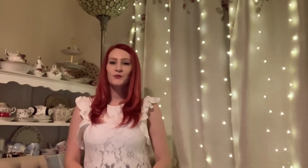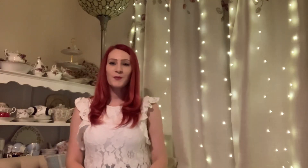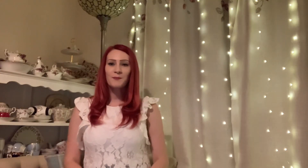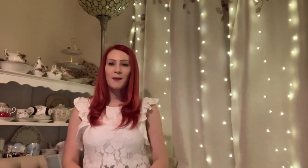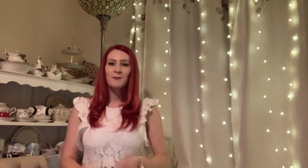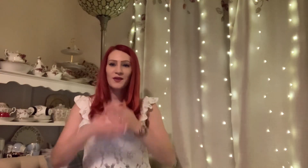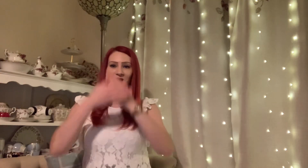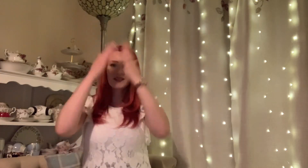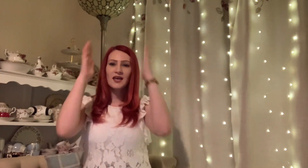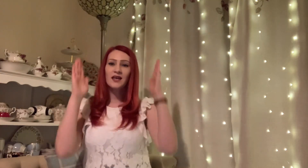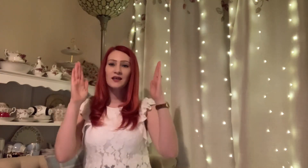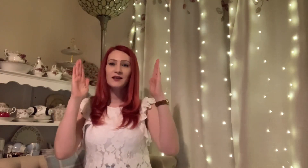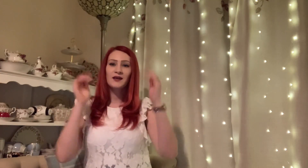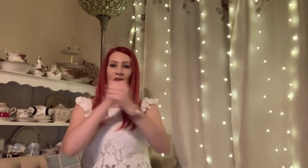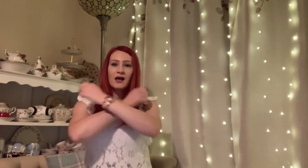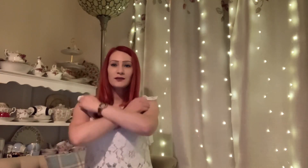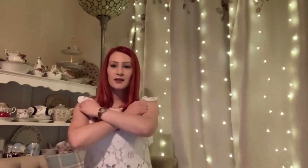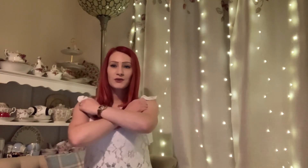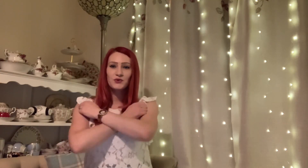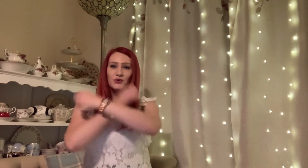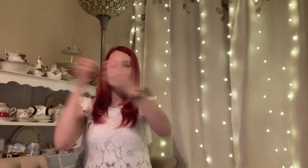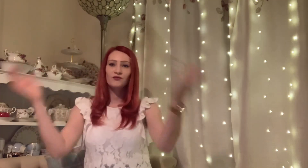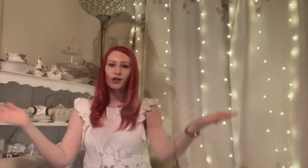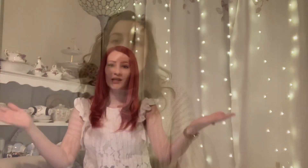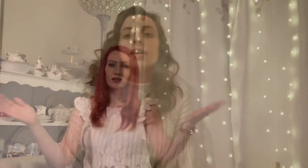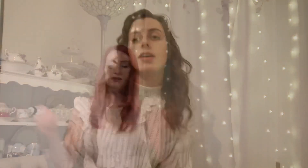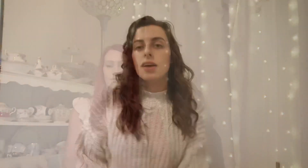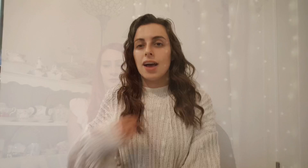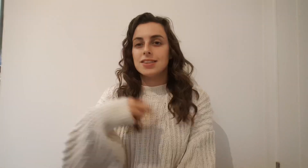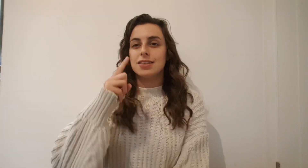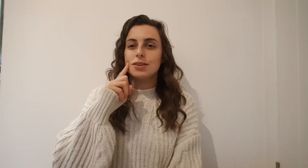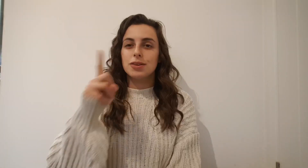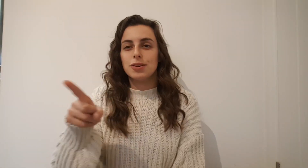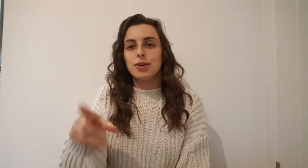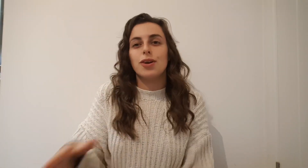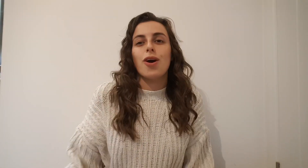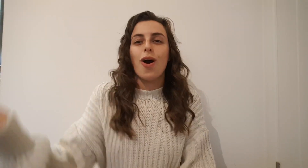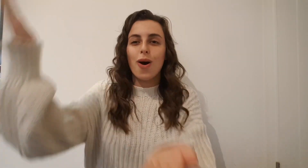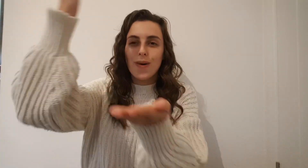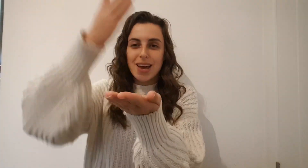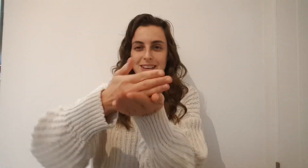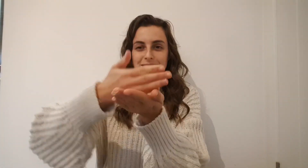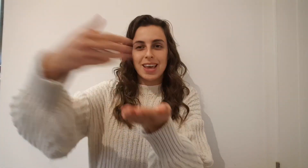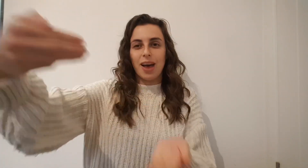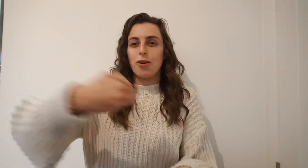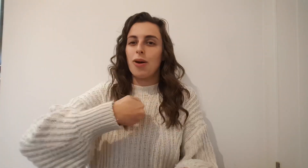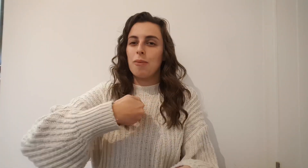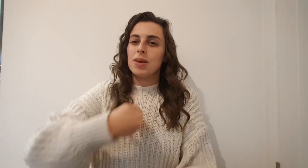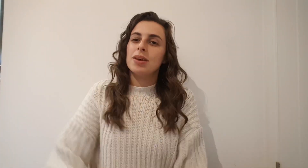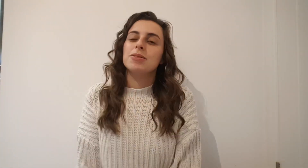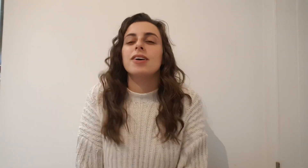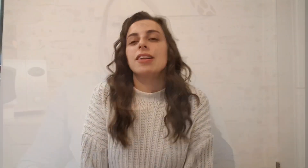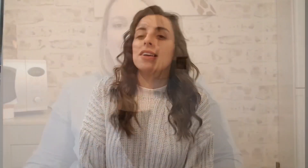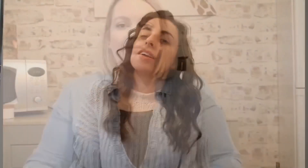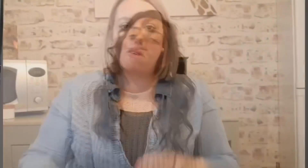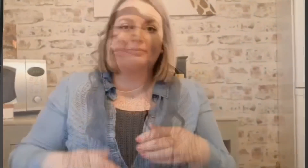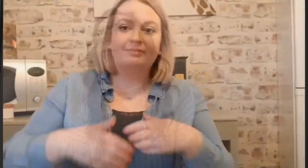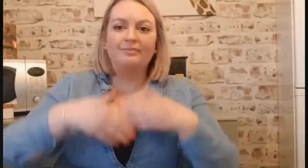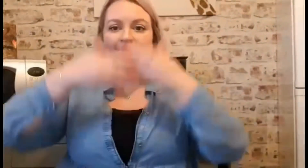Remember the day I set you free, I told you you could always count on me darling From